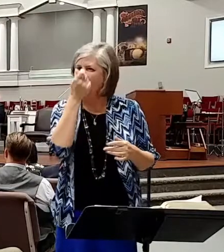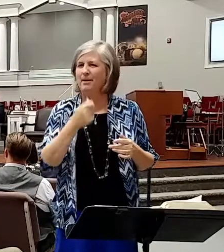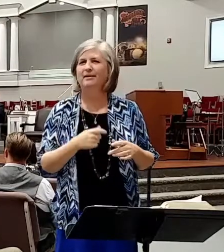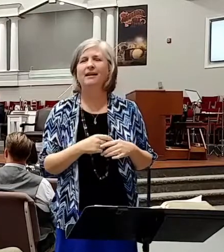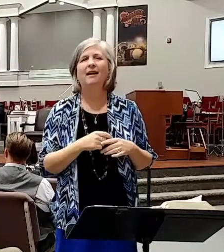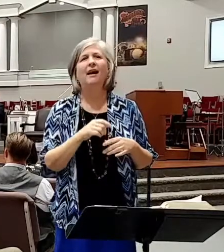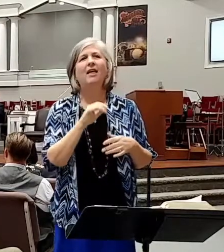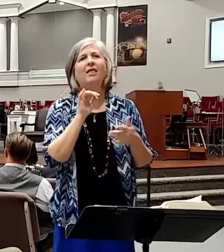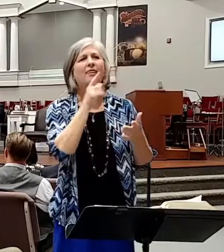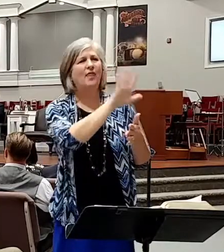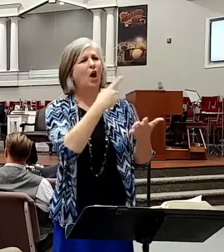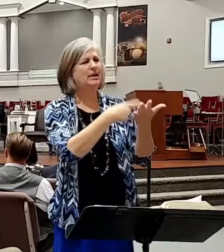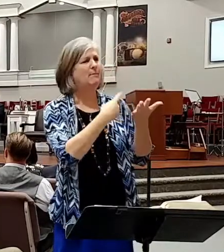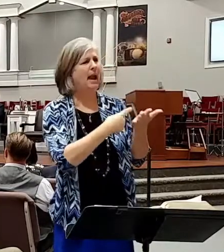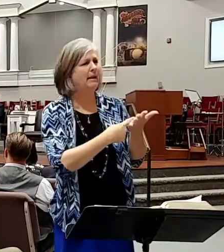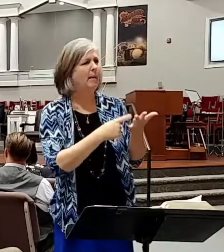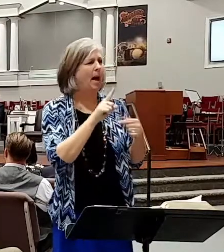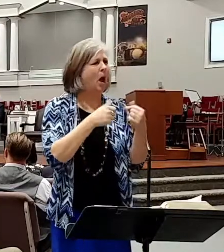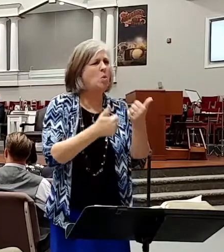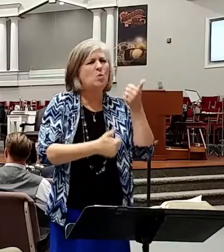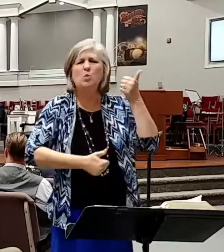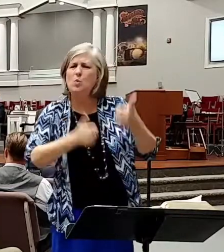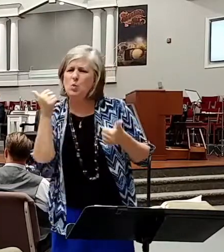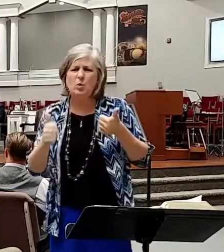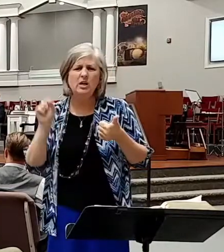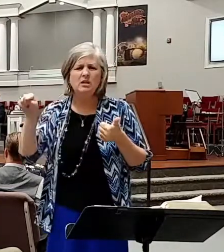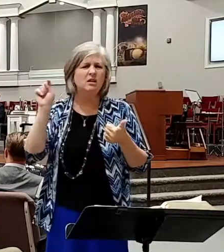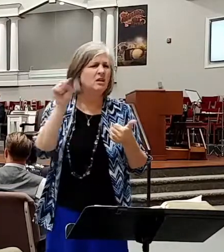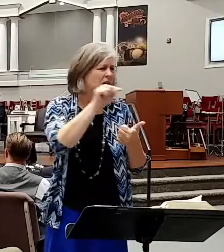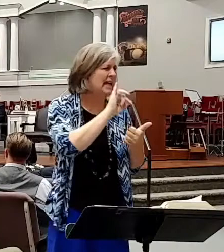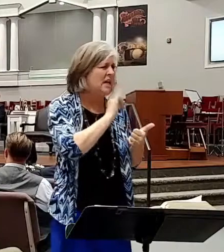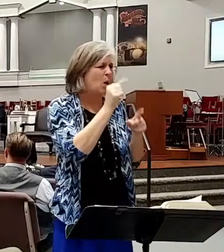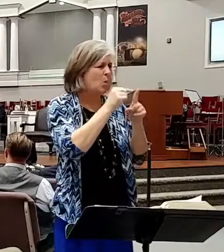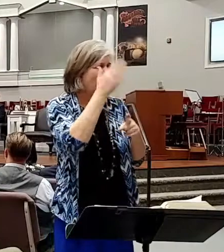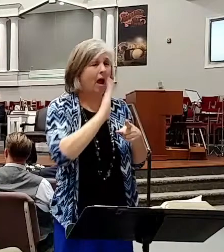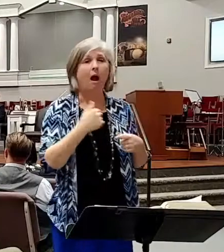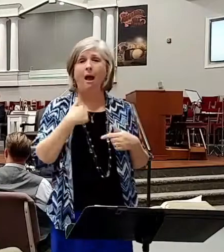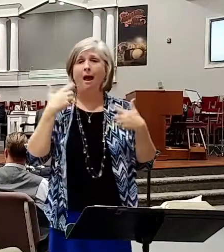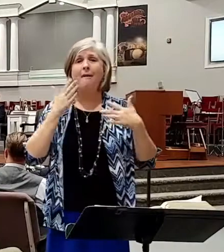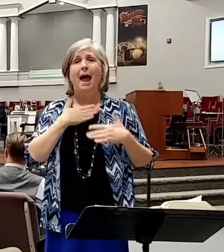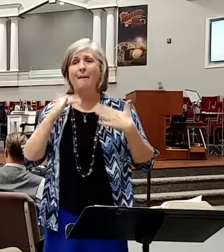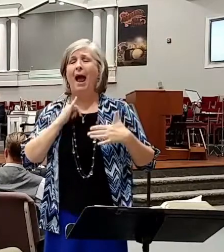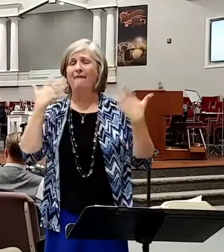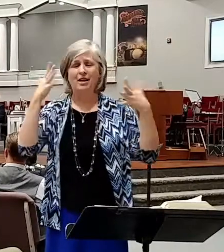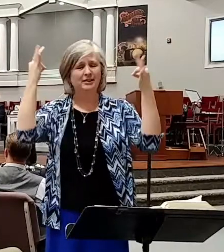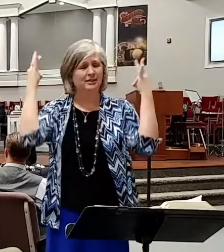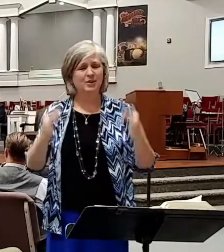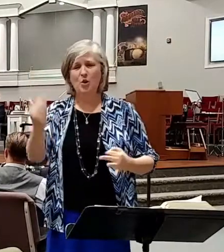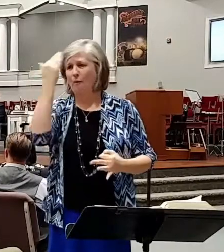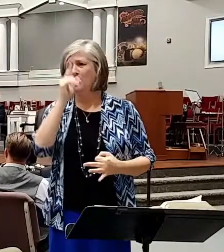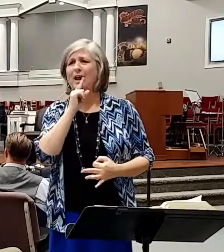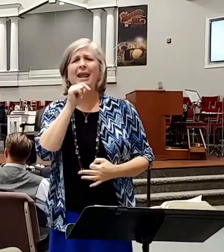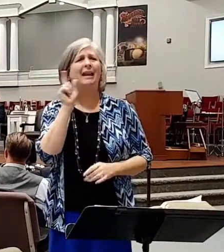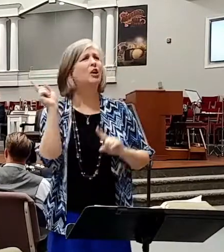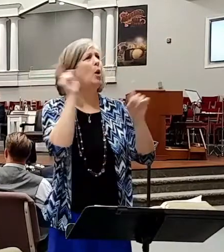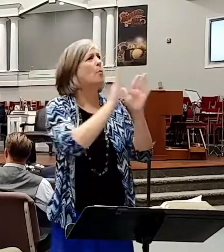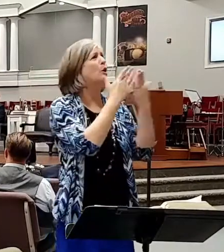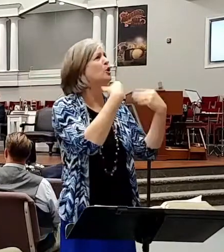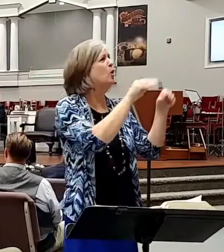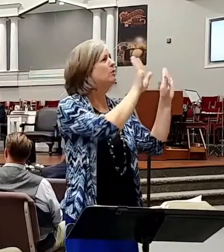that debate became which one is the Word of God. I'm glad I've got that settled. I don't have to go to the bookstore and look at 26 versions. I know